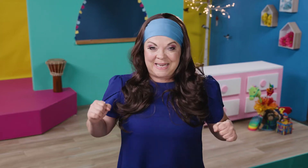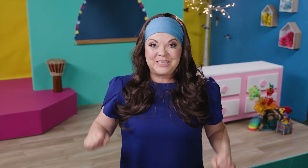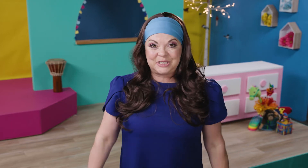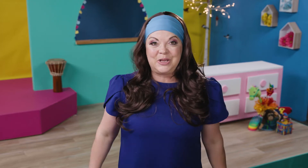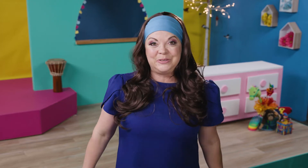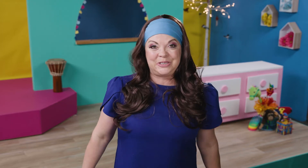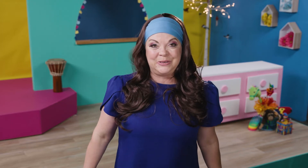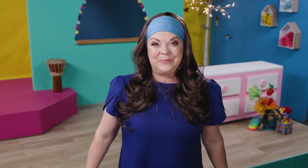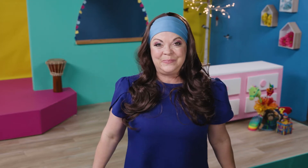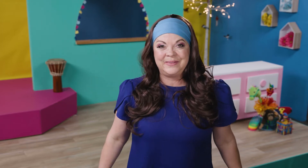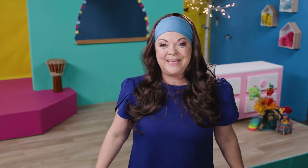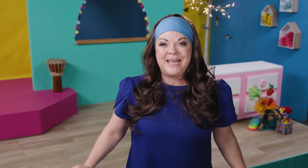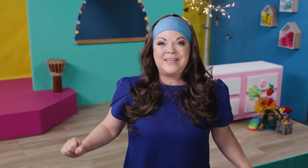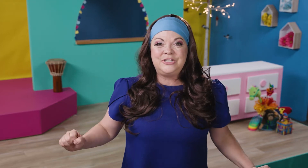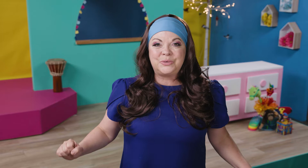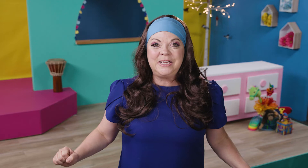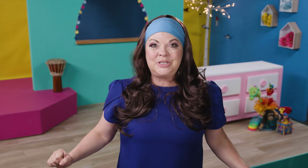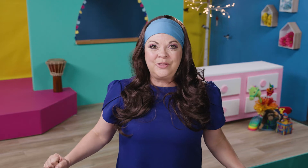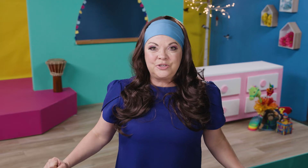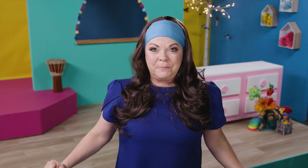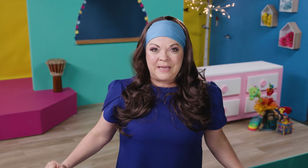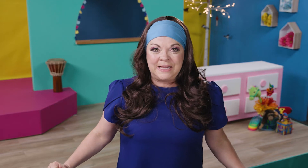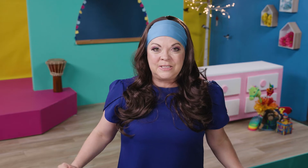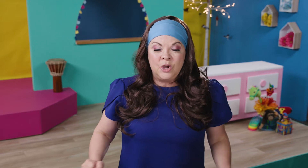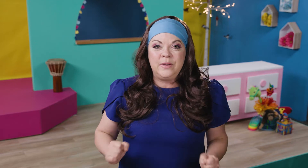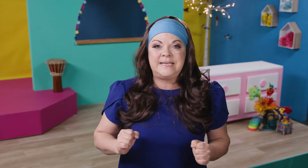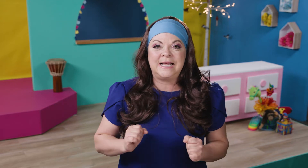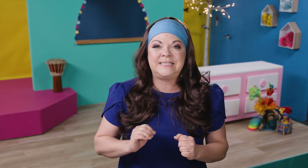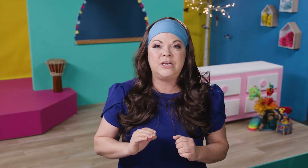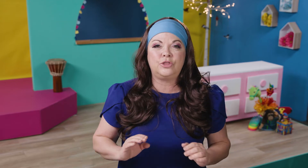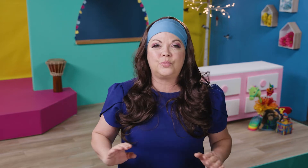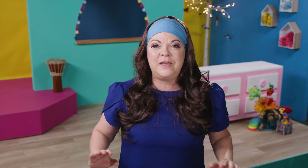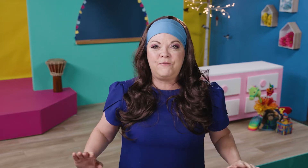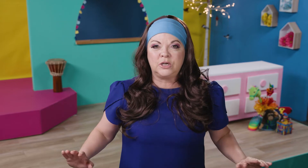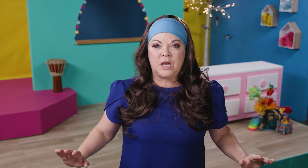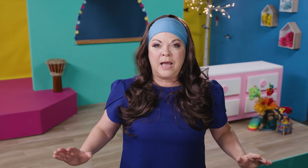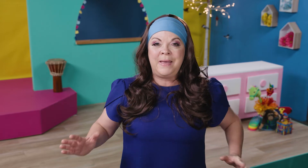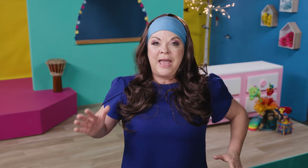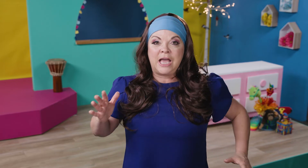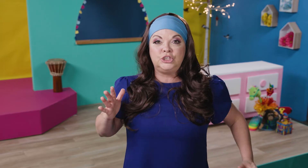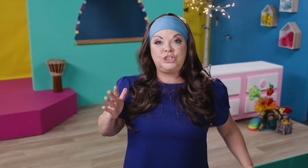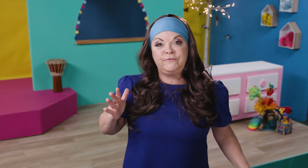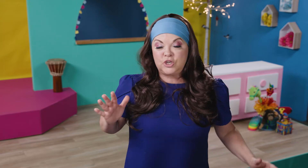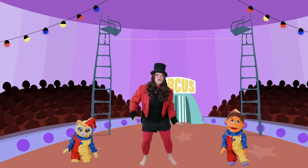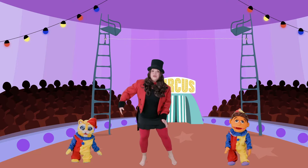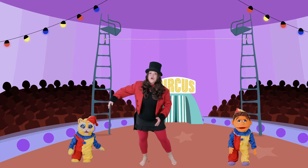and slow too. In the tricks on the trapeze, we dance in a three-four time and shift our weight